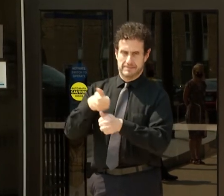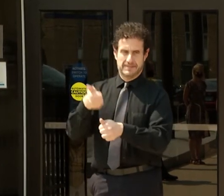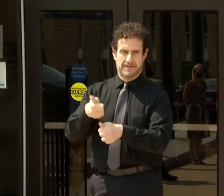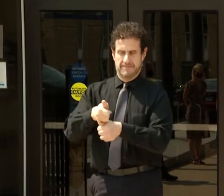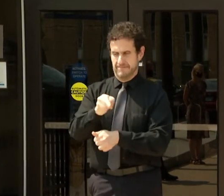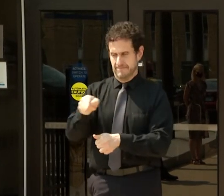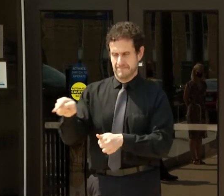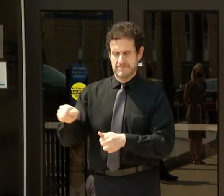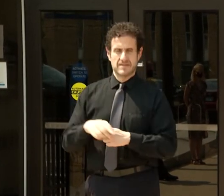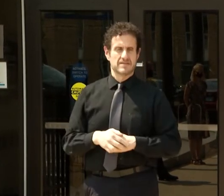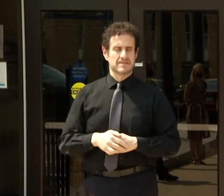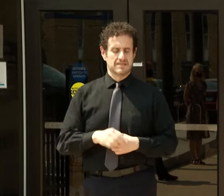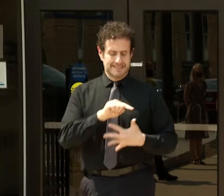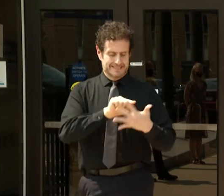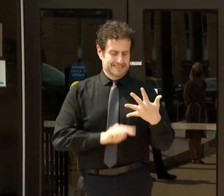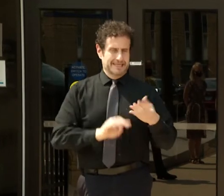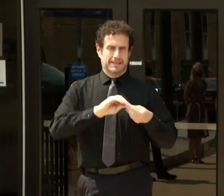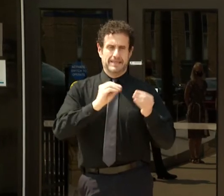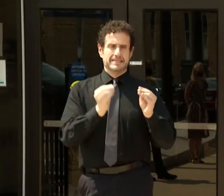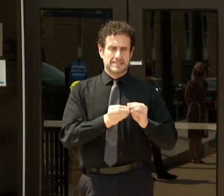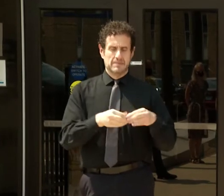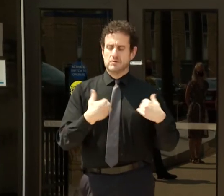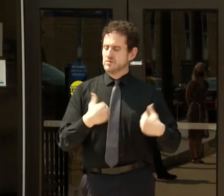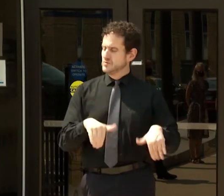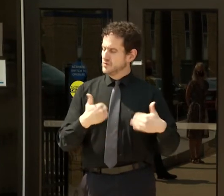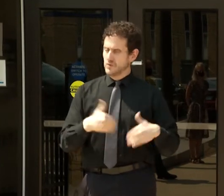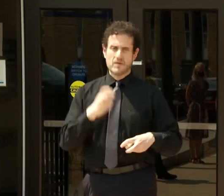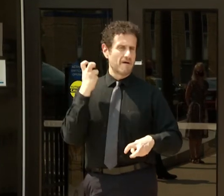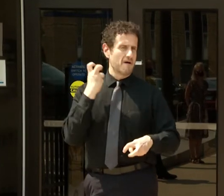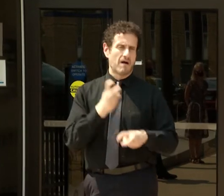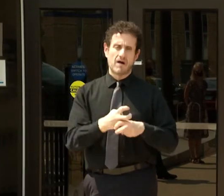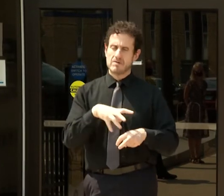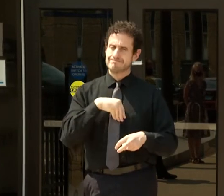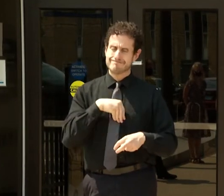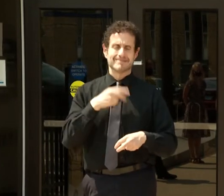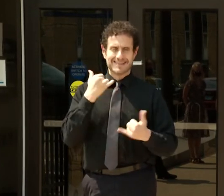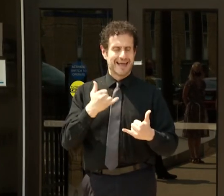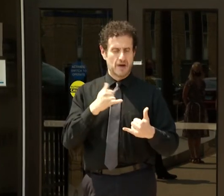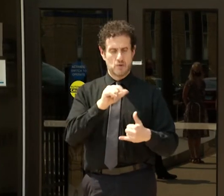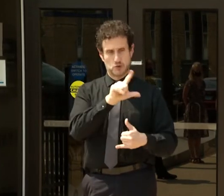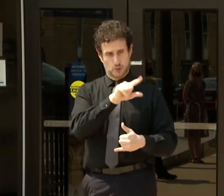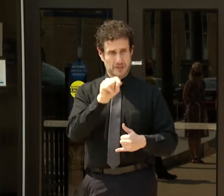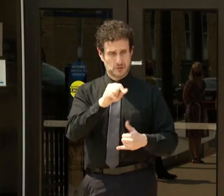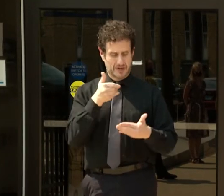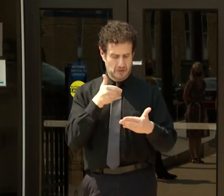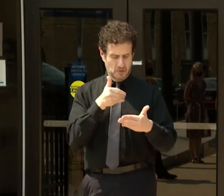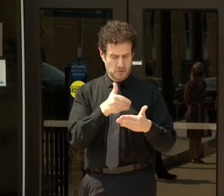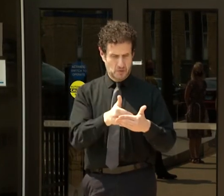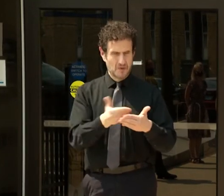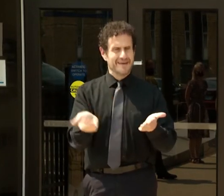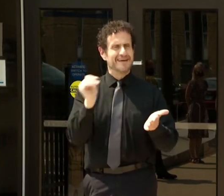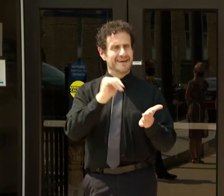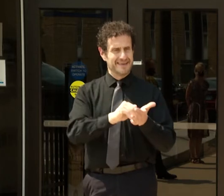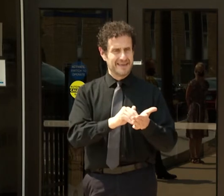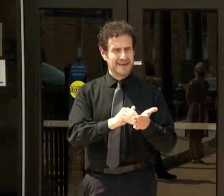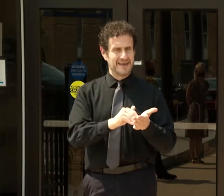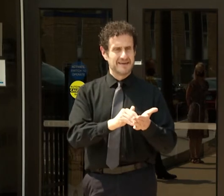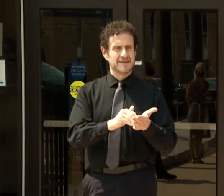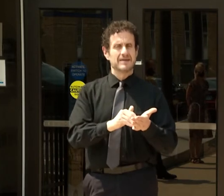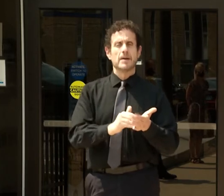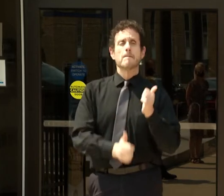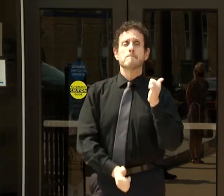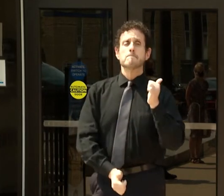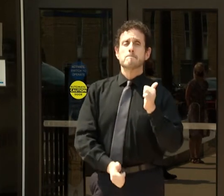These numbers point to a harsh reality as we come closer to the end of 2020 and once again the burden is being felt